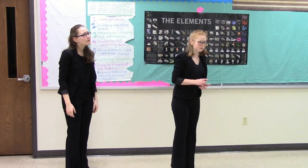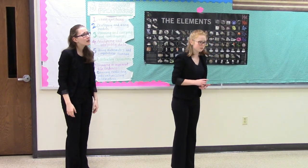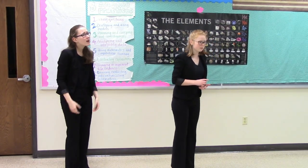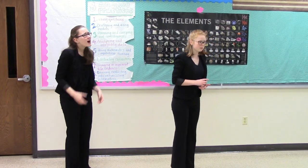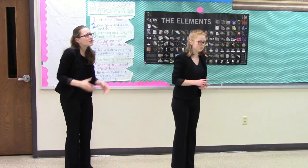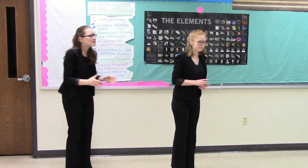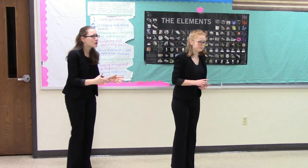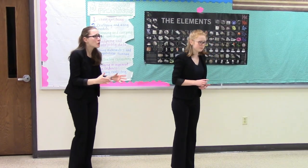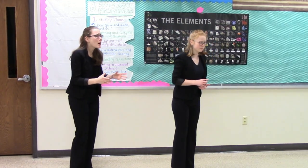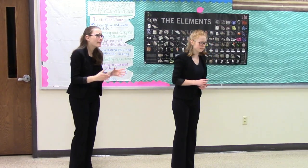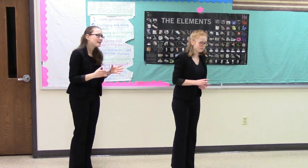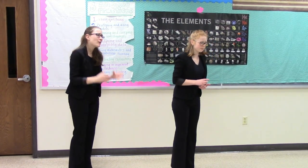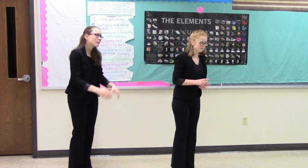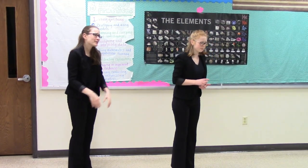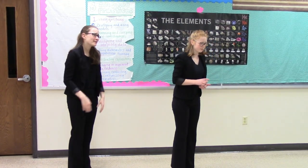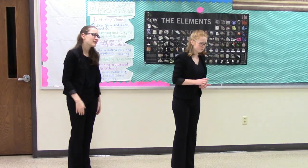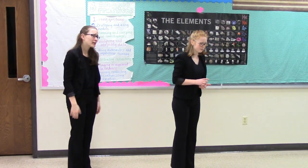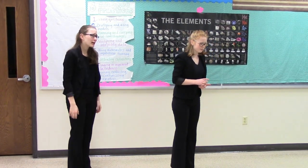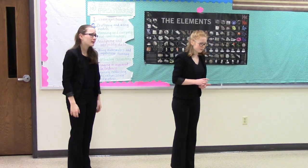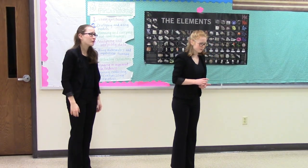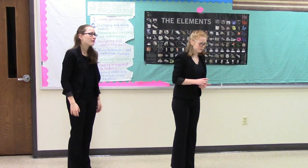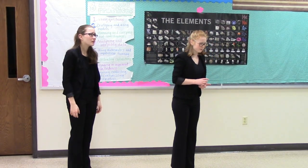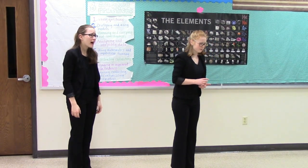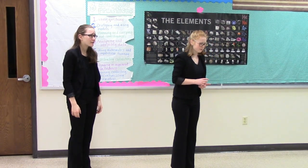I just don't know how many moments of clarity you have left.